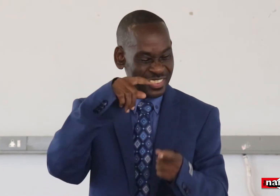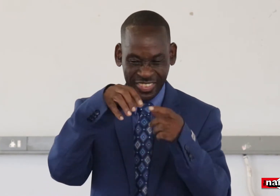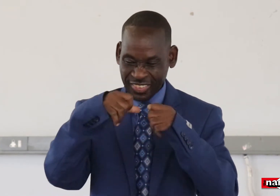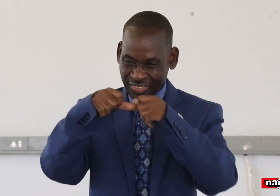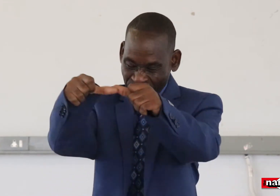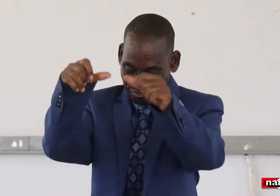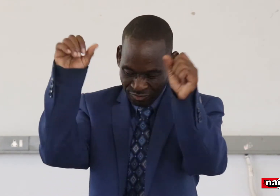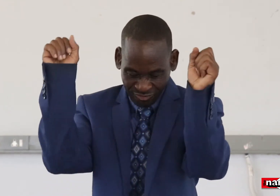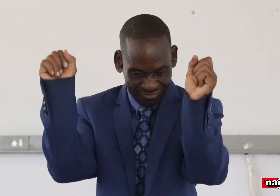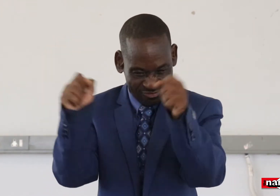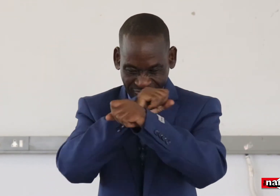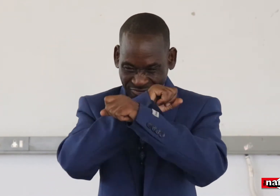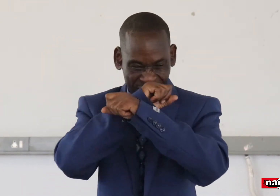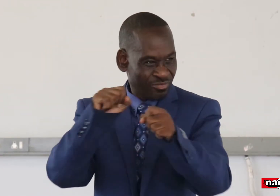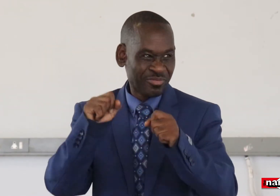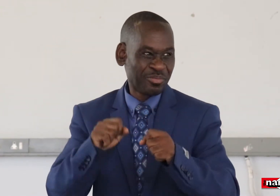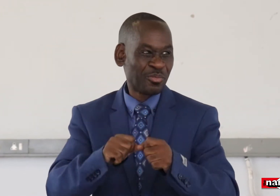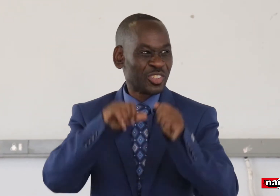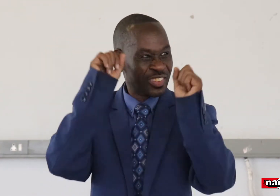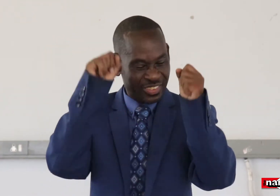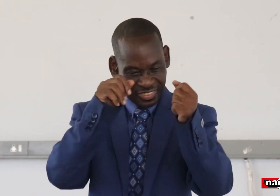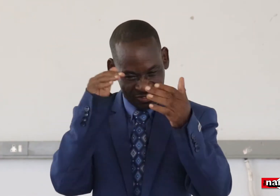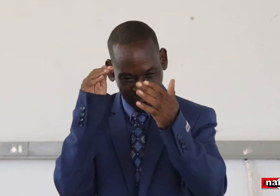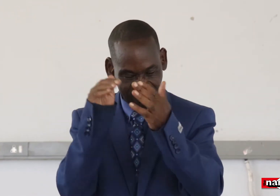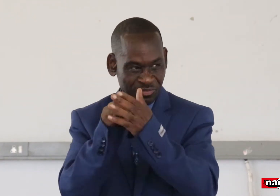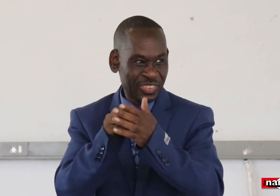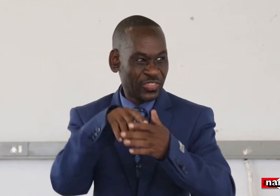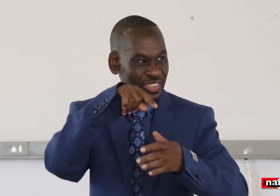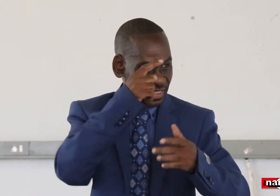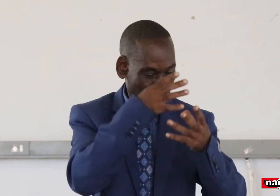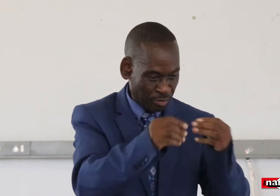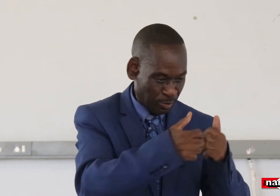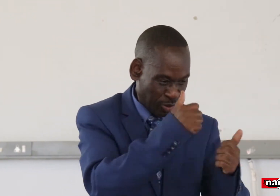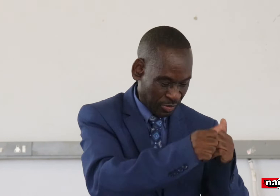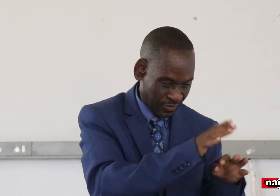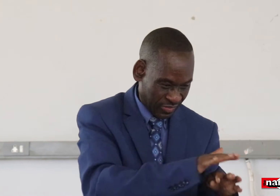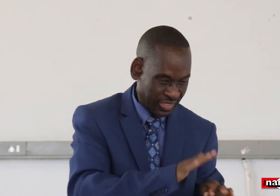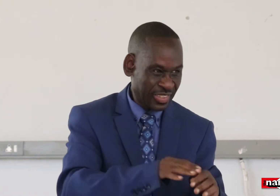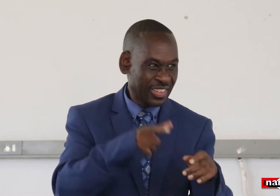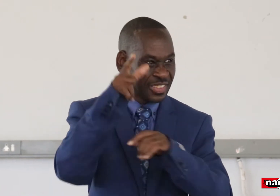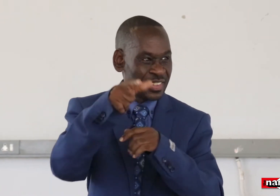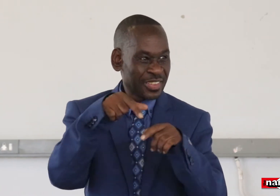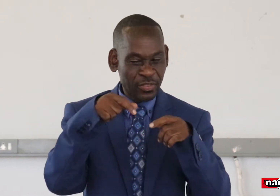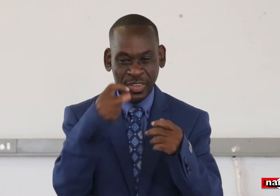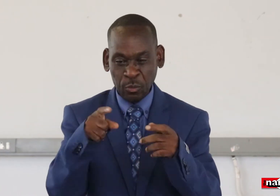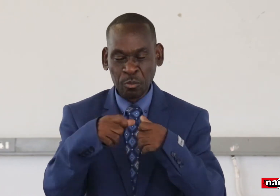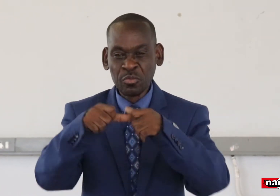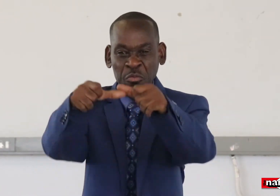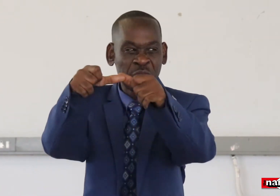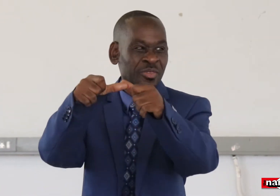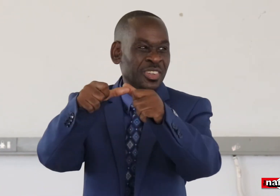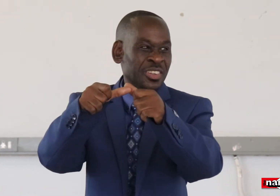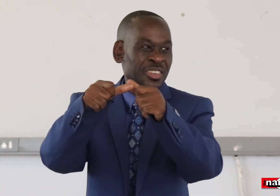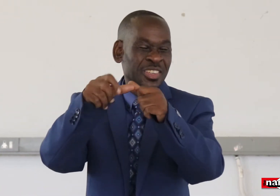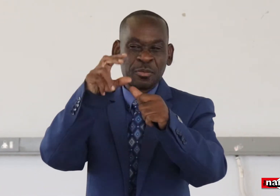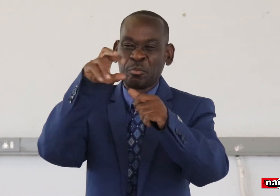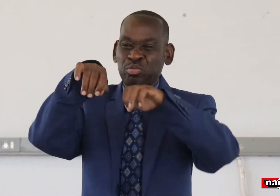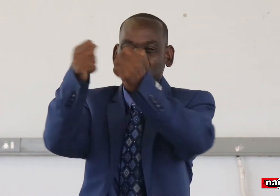So now, as a chairperson, saw that things cannot continue. So we have to resolve this issue just before we